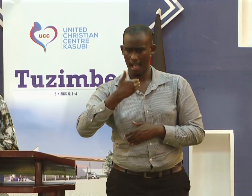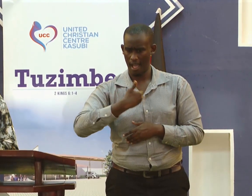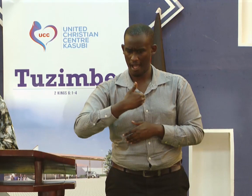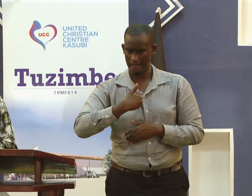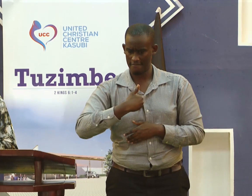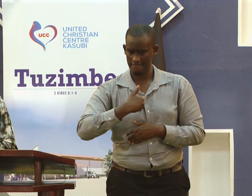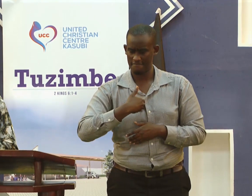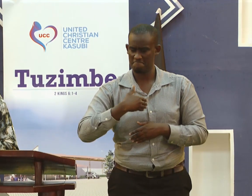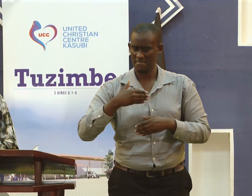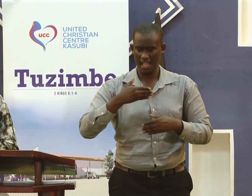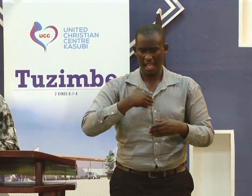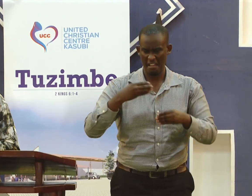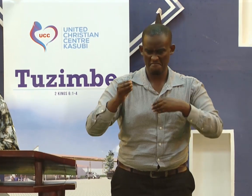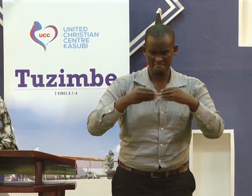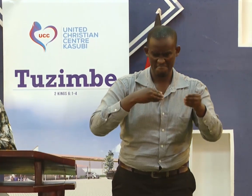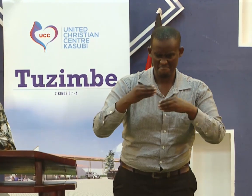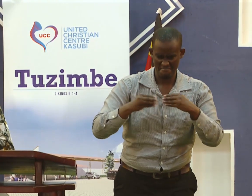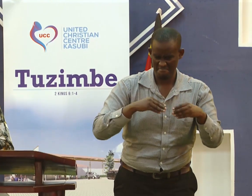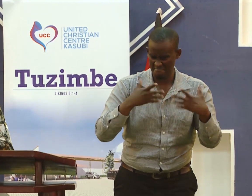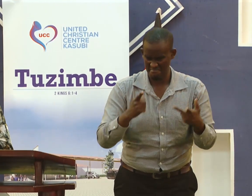Then you are not man of God.